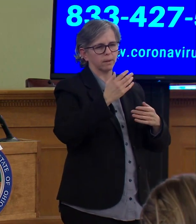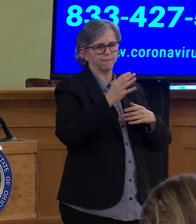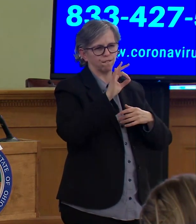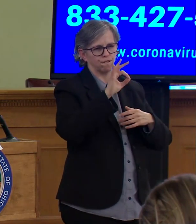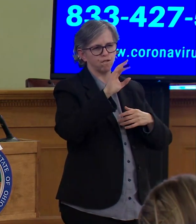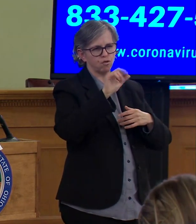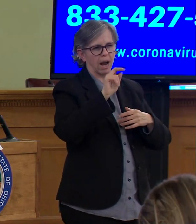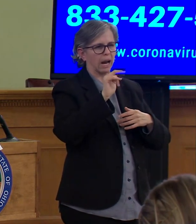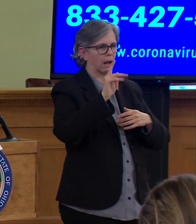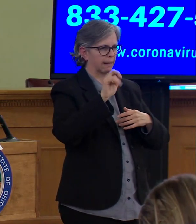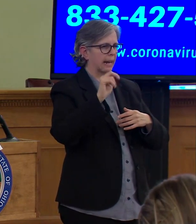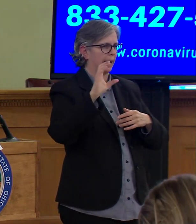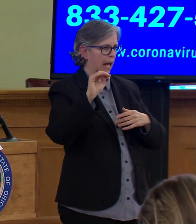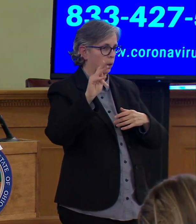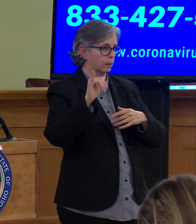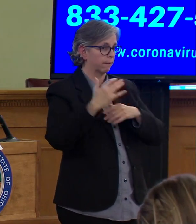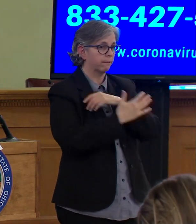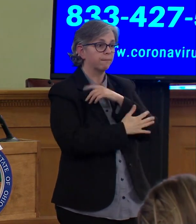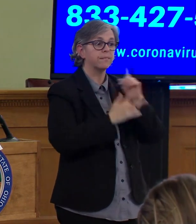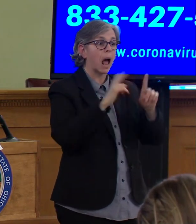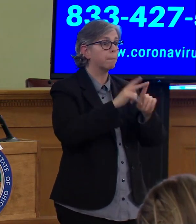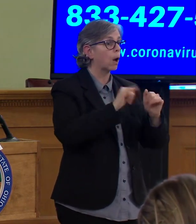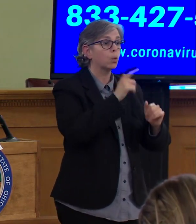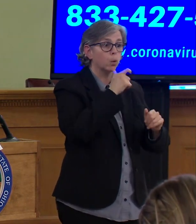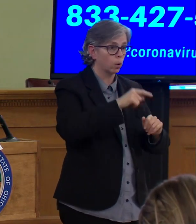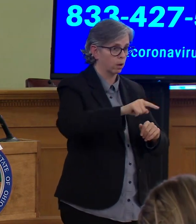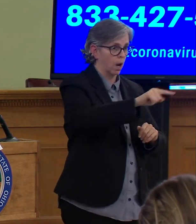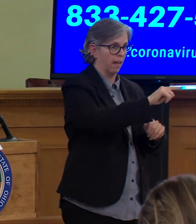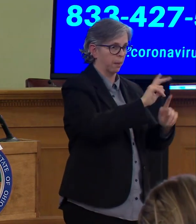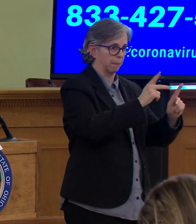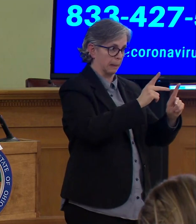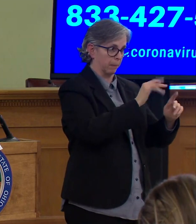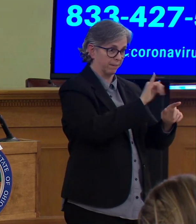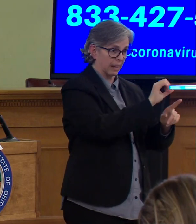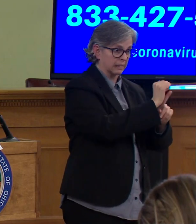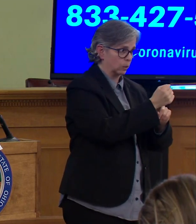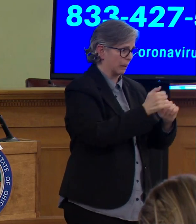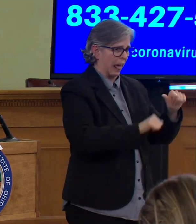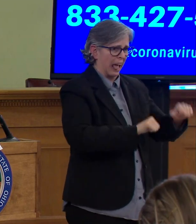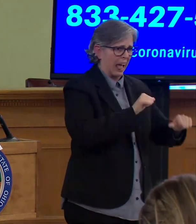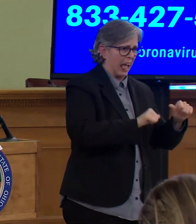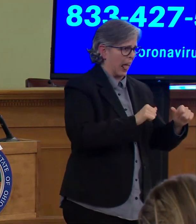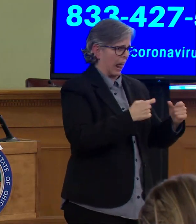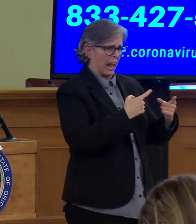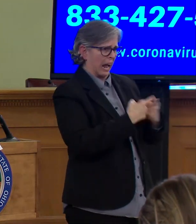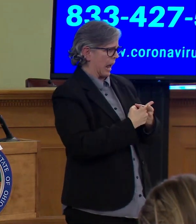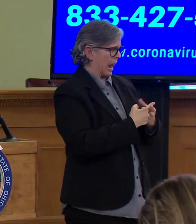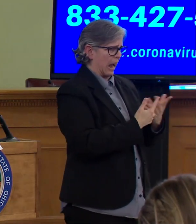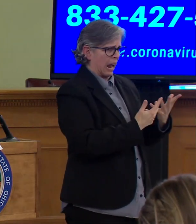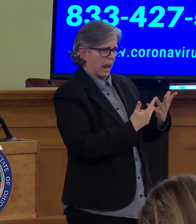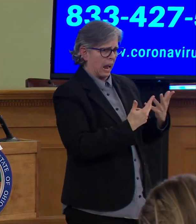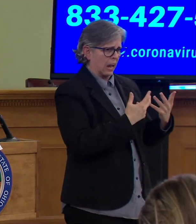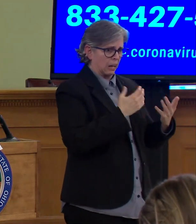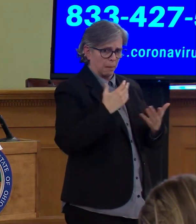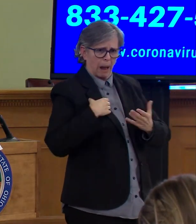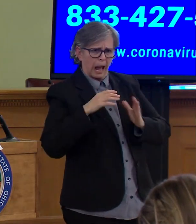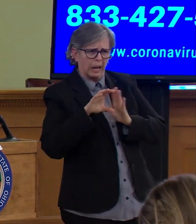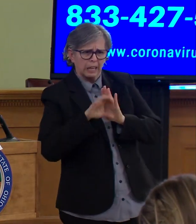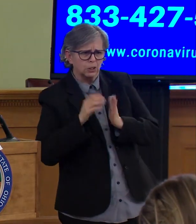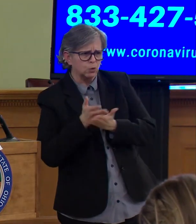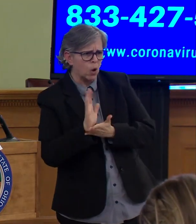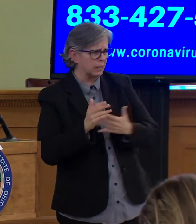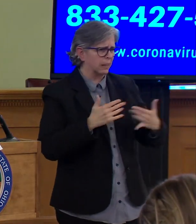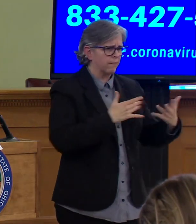are in that position or similar position to what I have described. We would hope